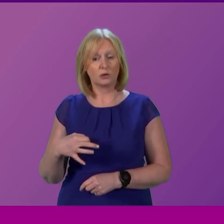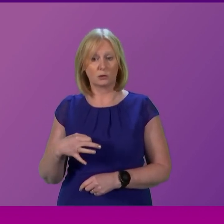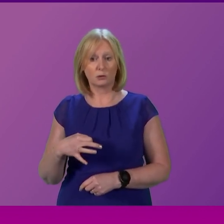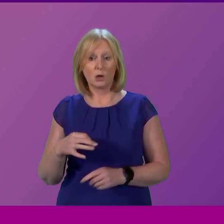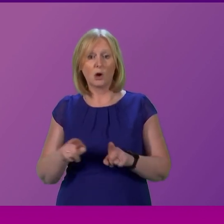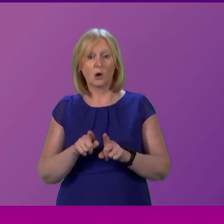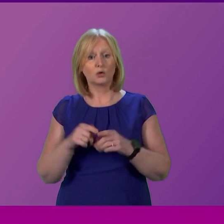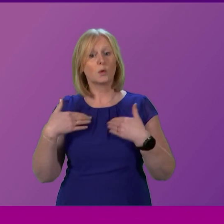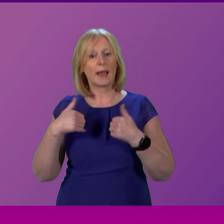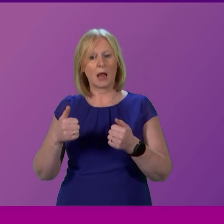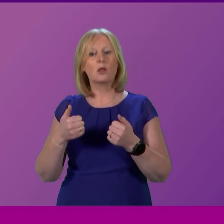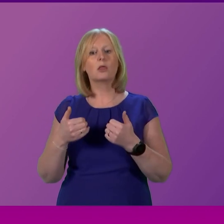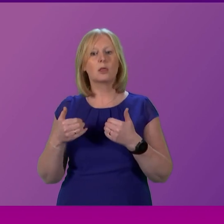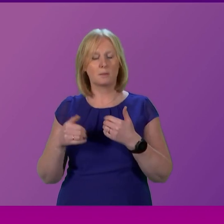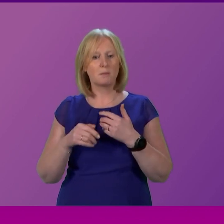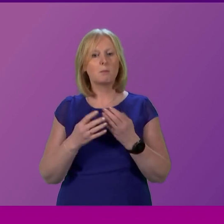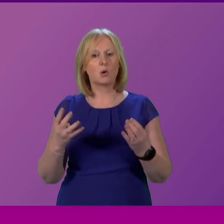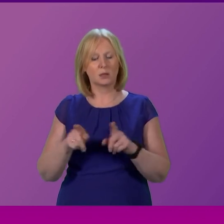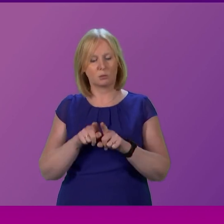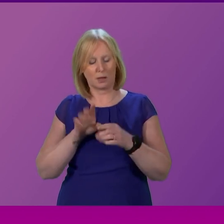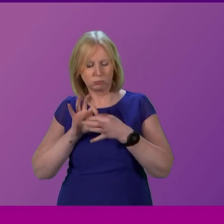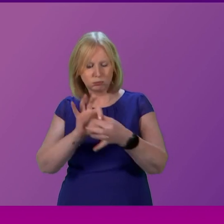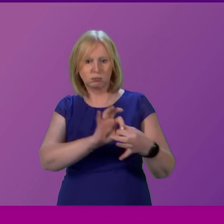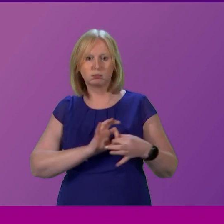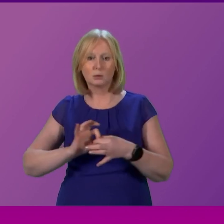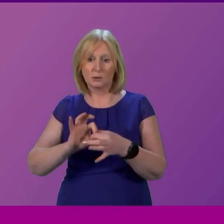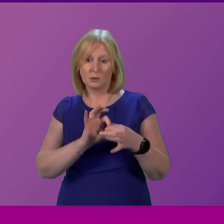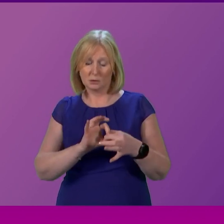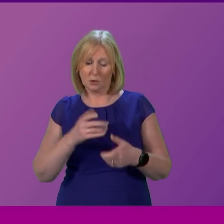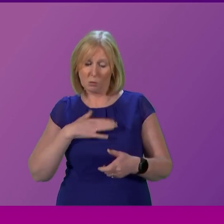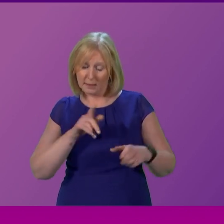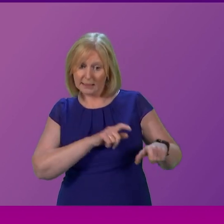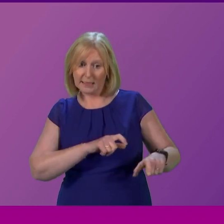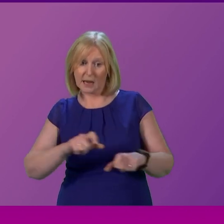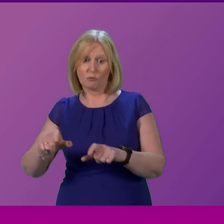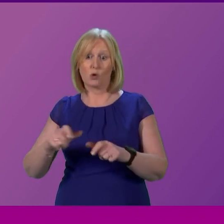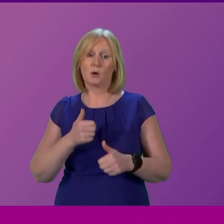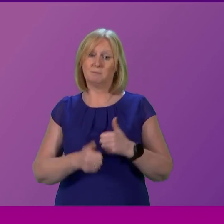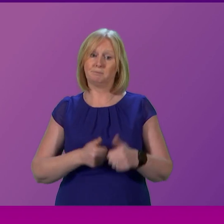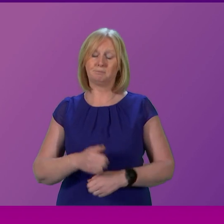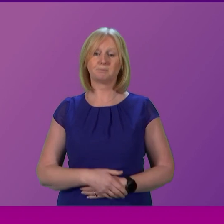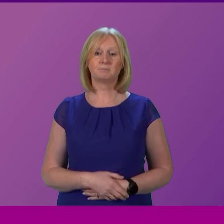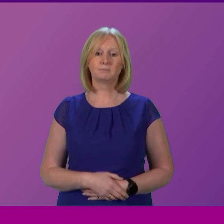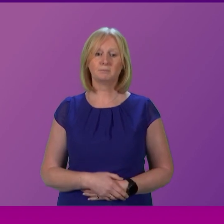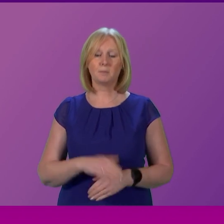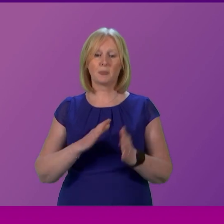to me there's good collaborative working on the ground and I would encourage Lanarkshire to continue to do so Monica